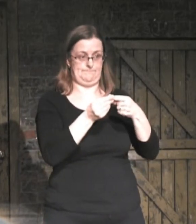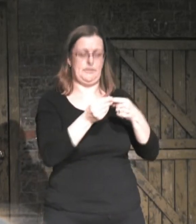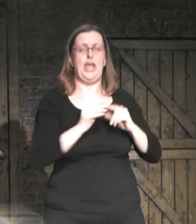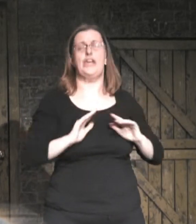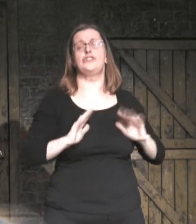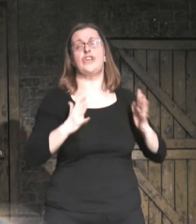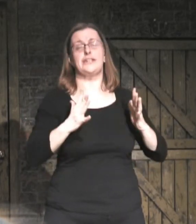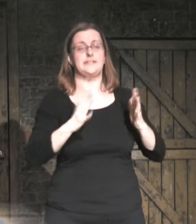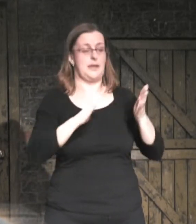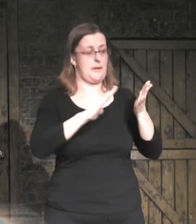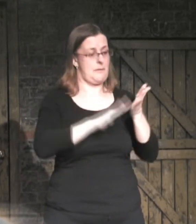Just marvellous.